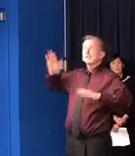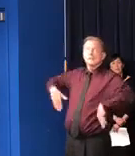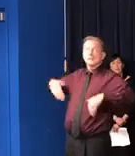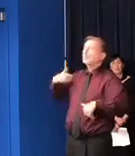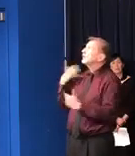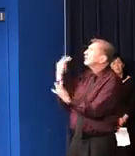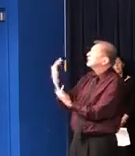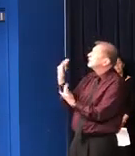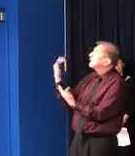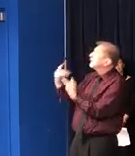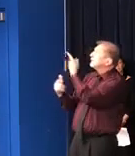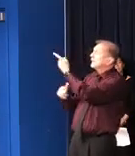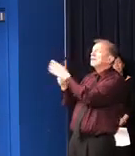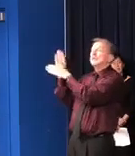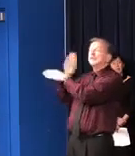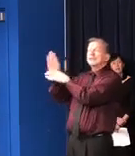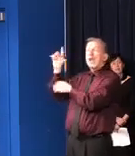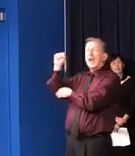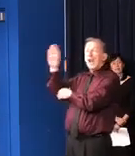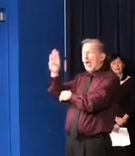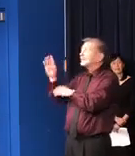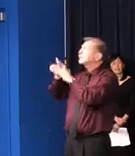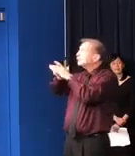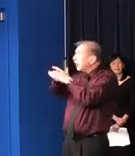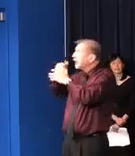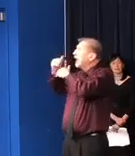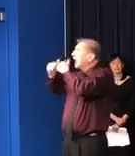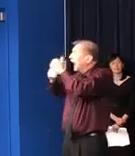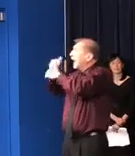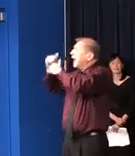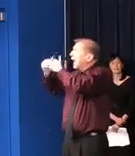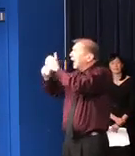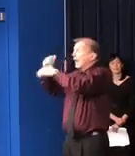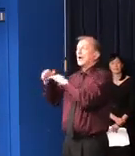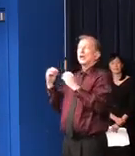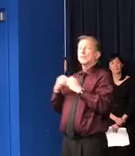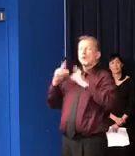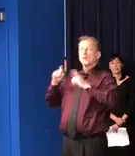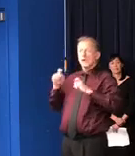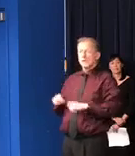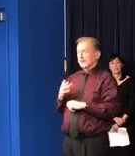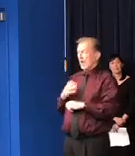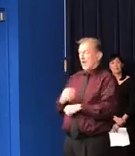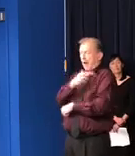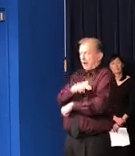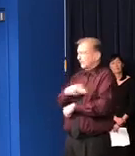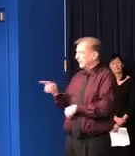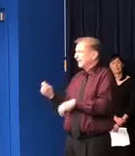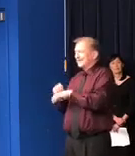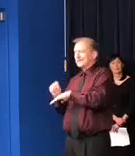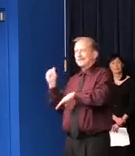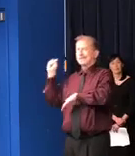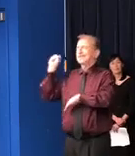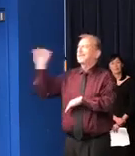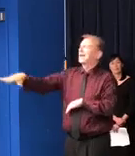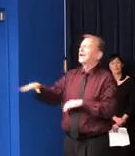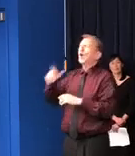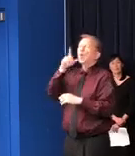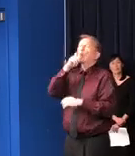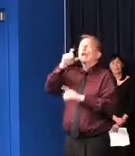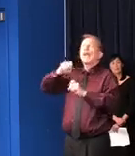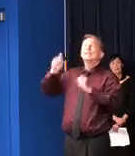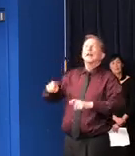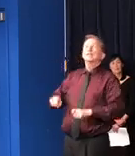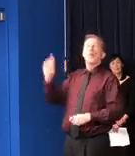The commercial labs are up and going and there are more tests available and hospitals are sending tests to California, to North